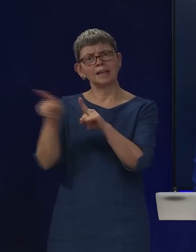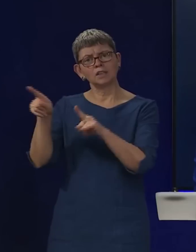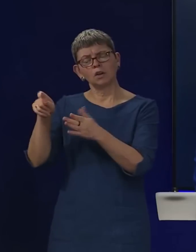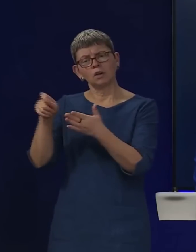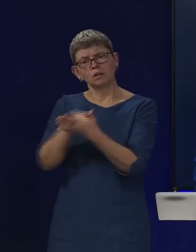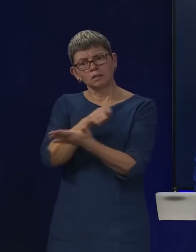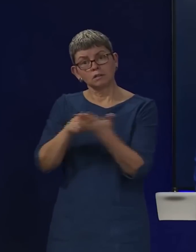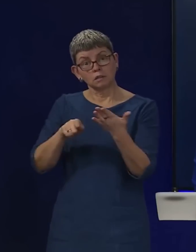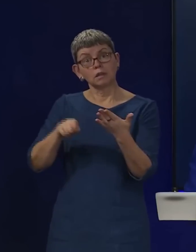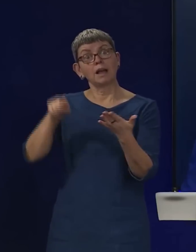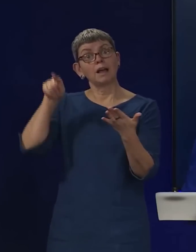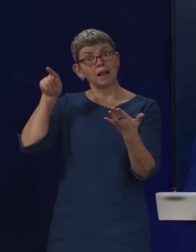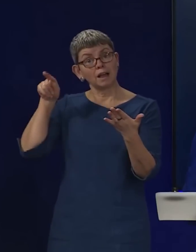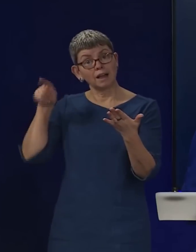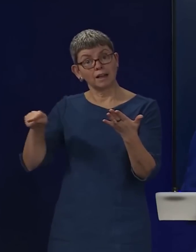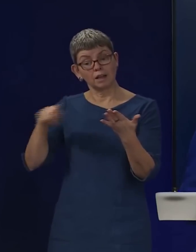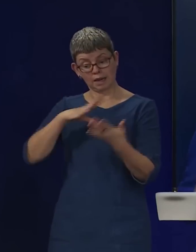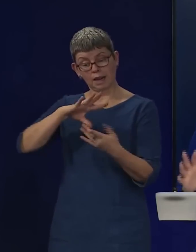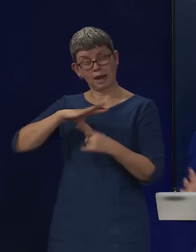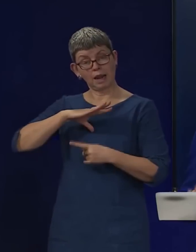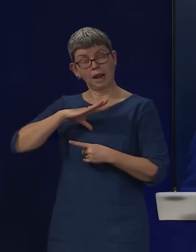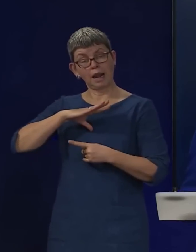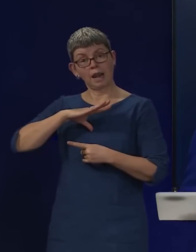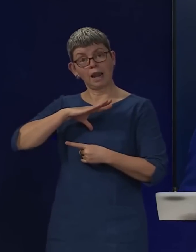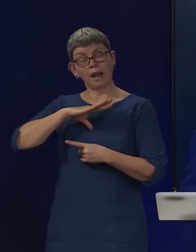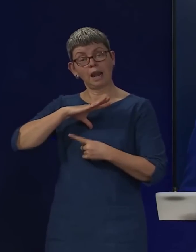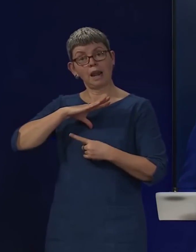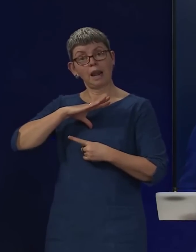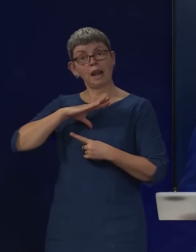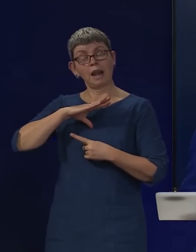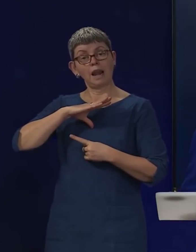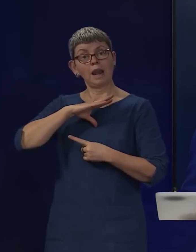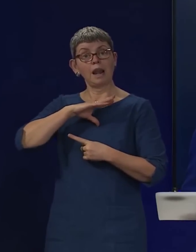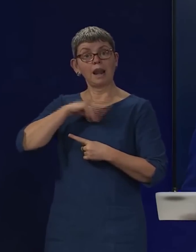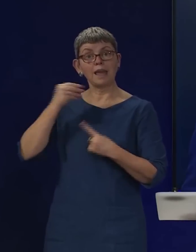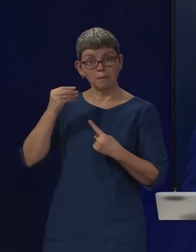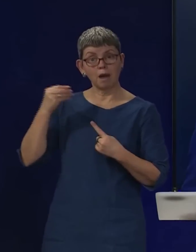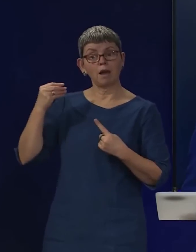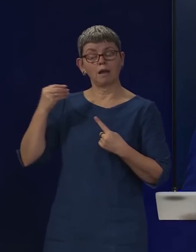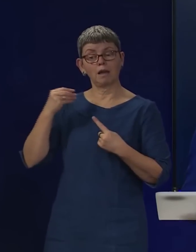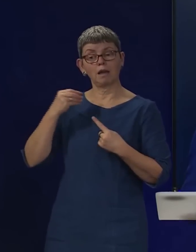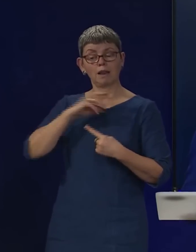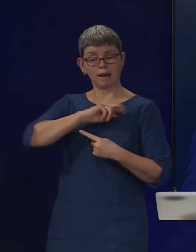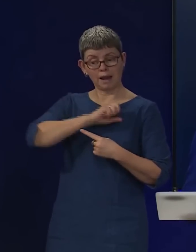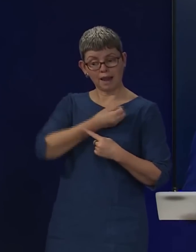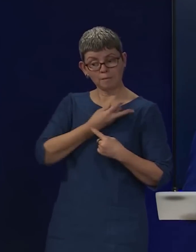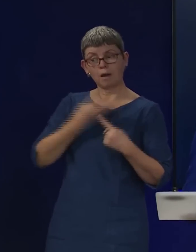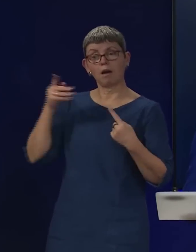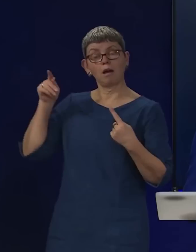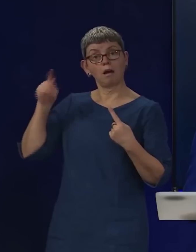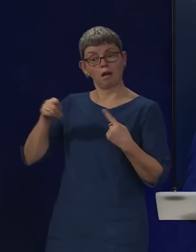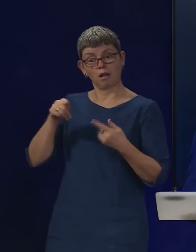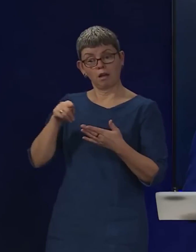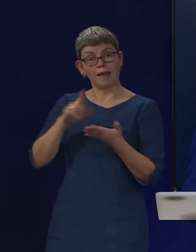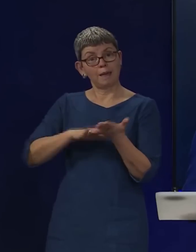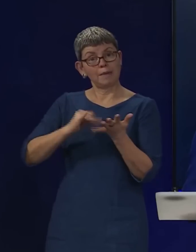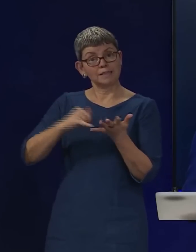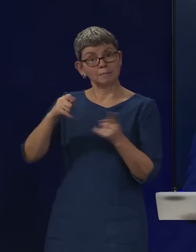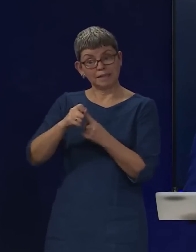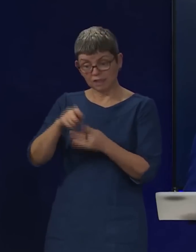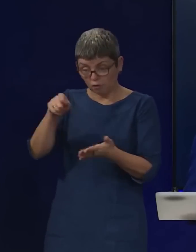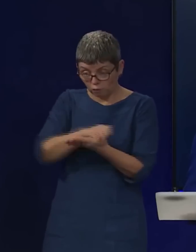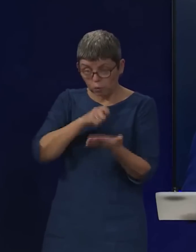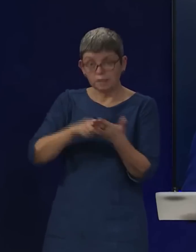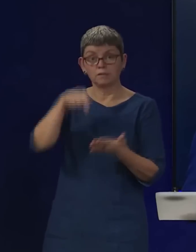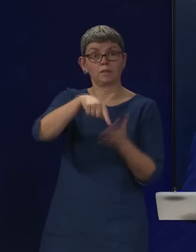Starmer's own party in the Scottish Parliament. So he'd be showing, if he backed any move by the government to block this, he'd be showing utter